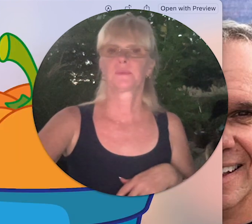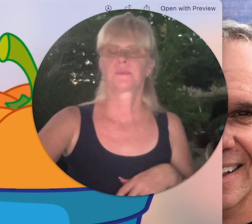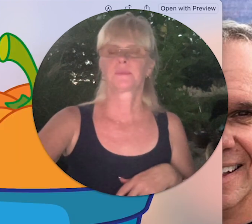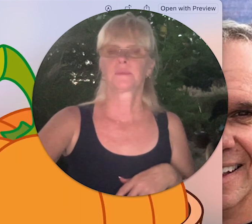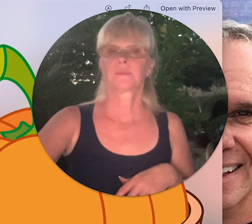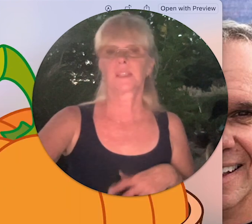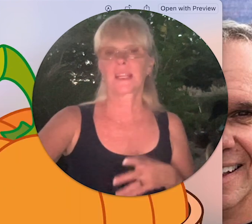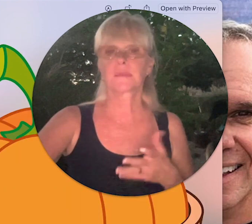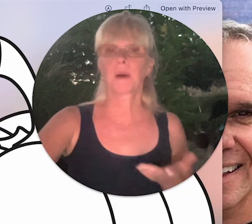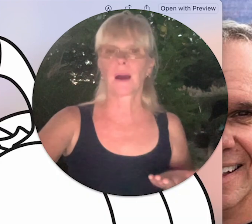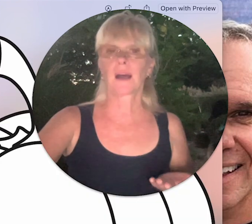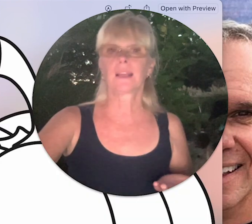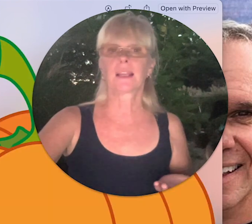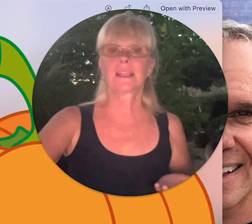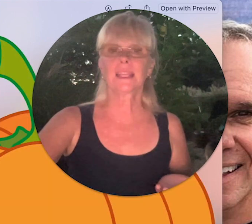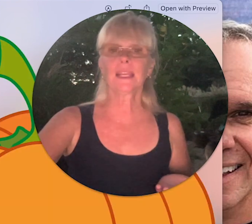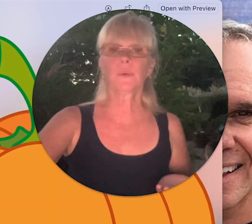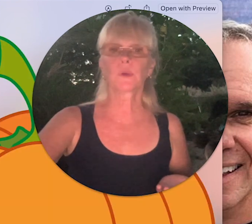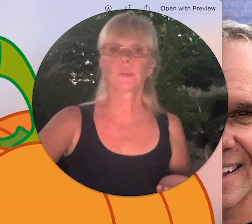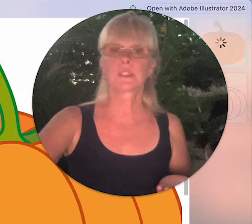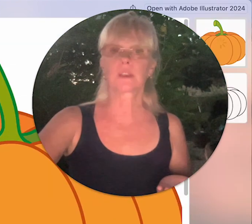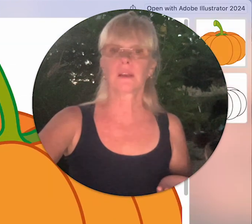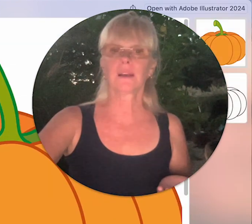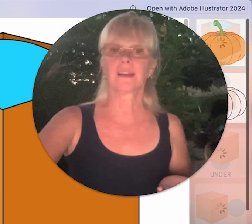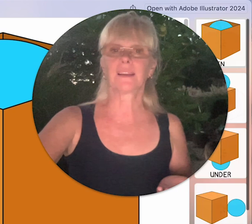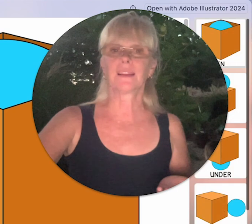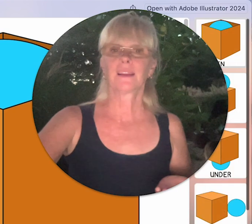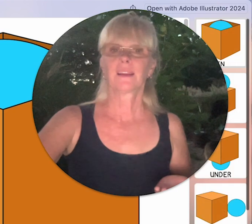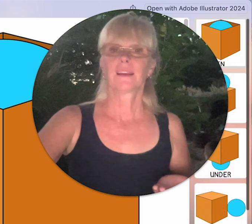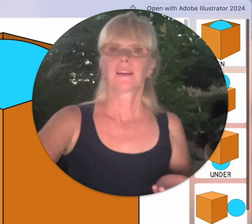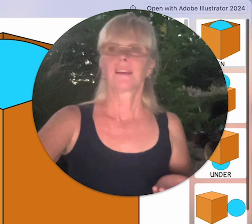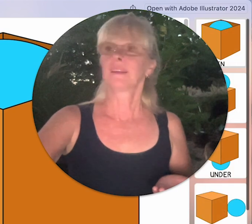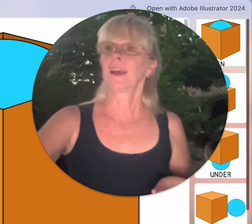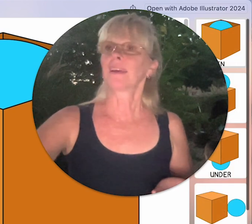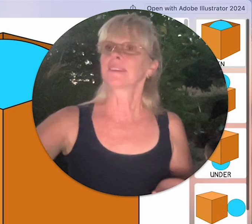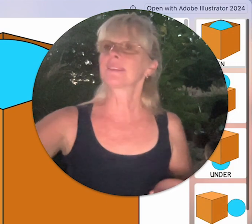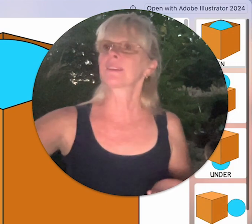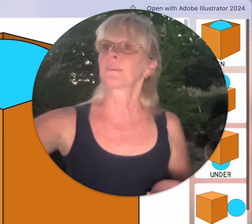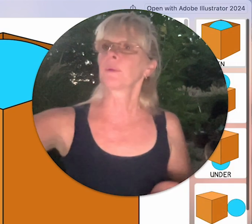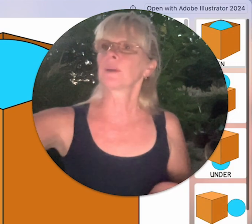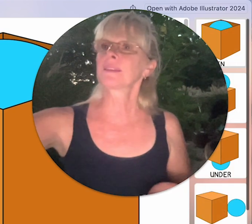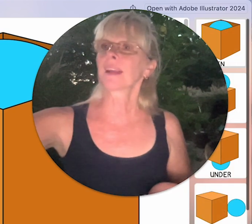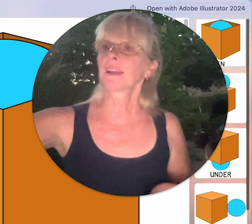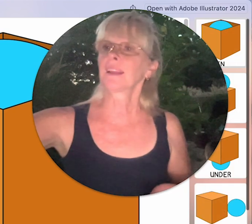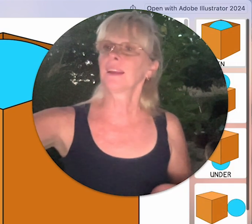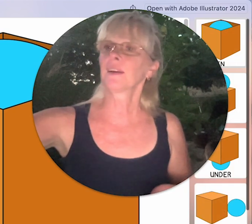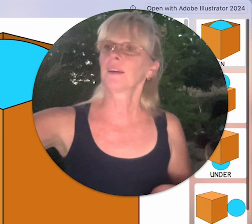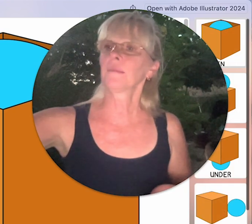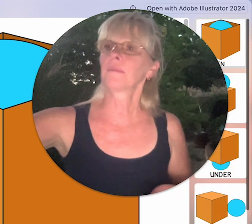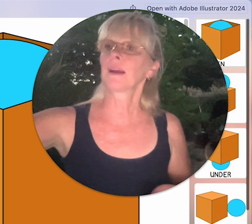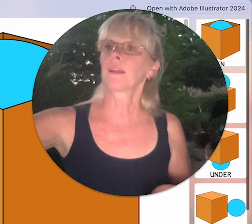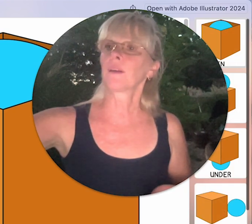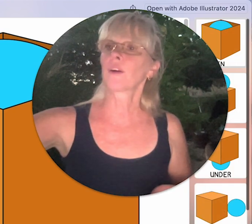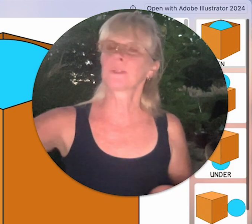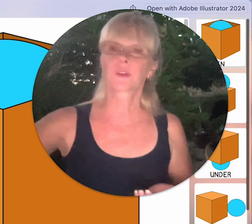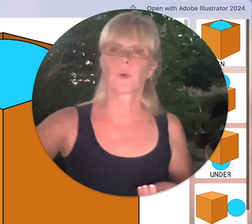and that's a pot I think we're done yes give me one second here my alarm is going